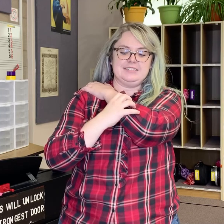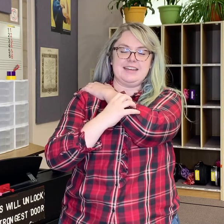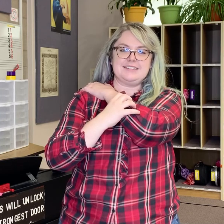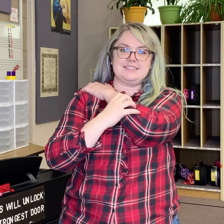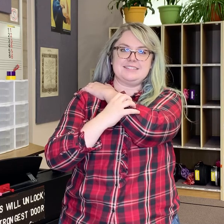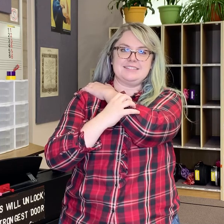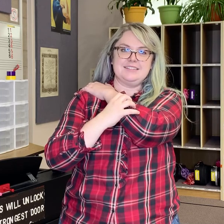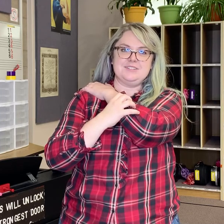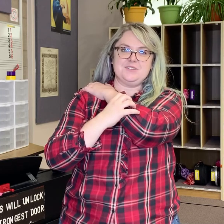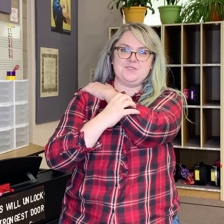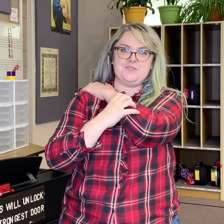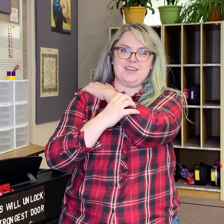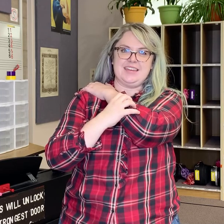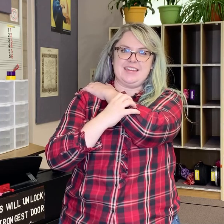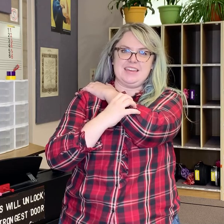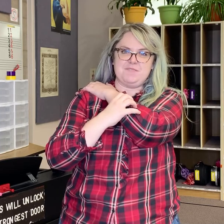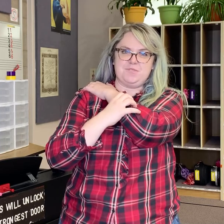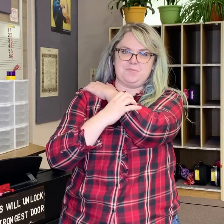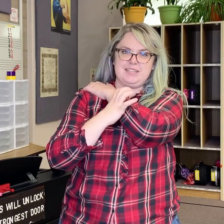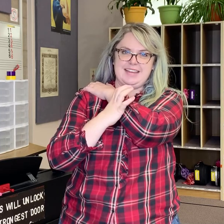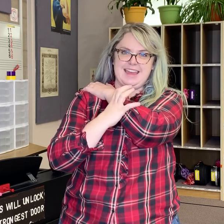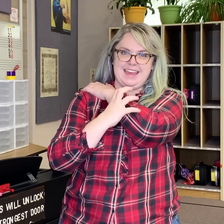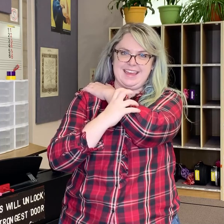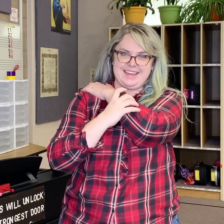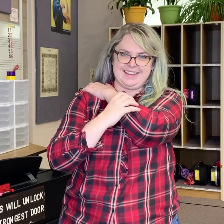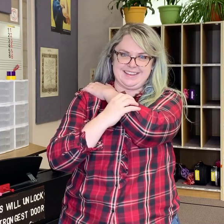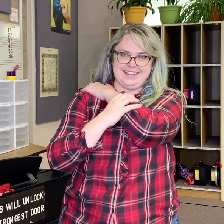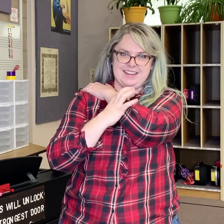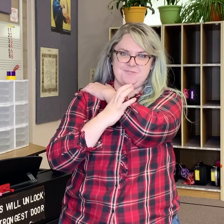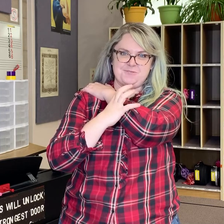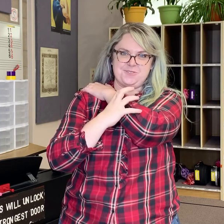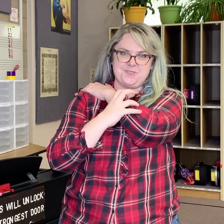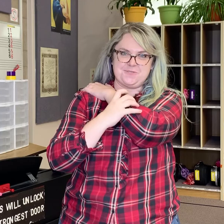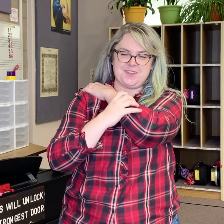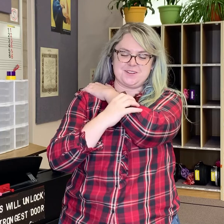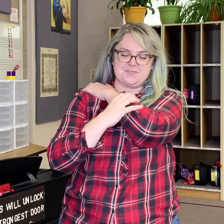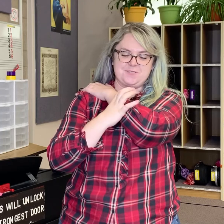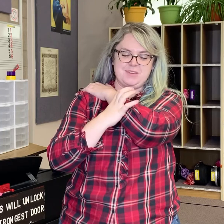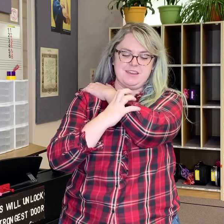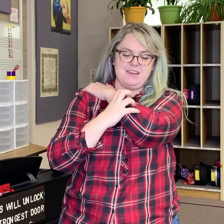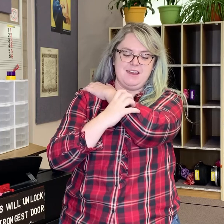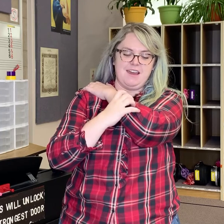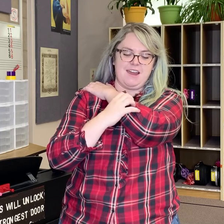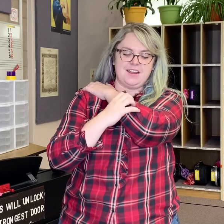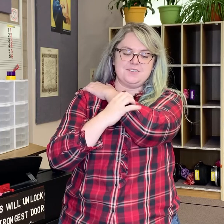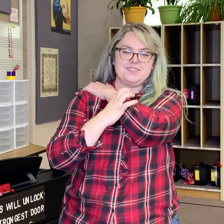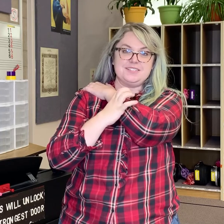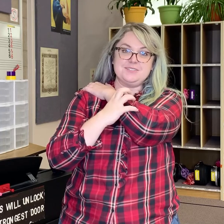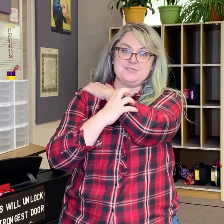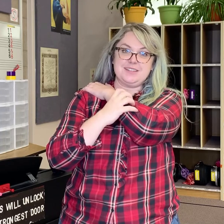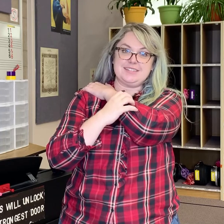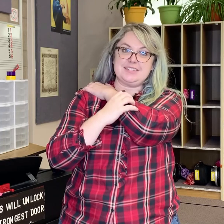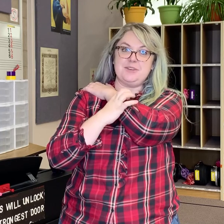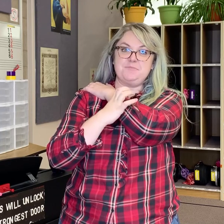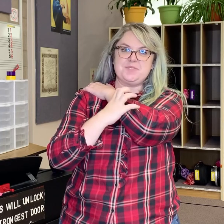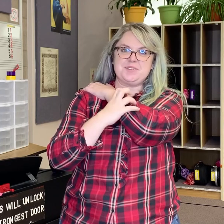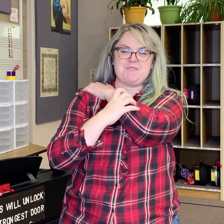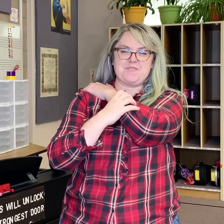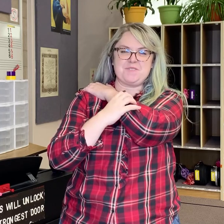Let's do evil plan. Can you roll your fingers for me? Are you still doing the tips over your